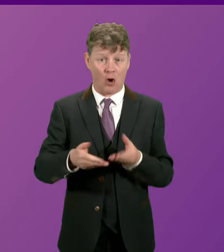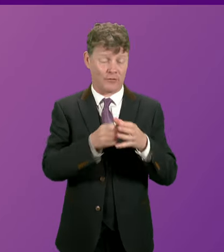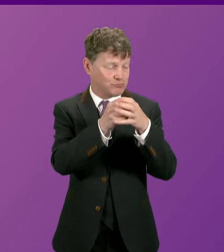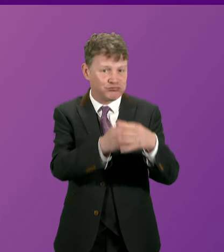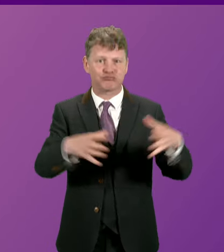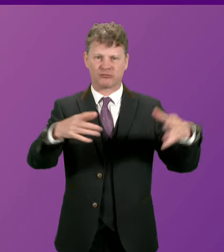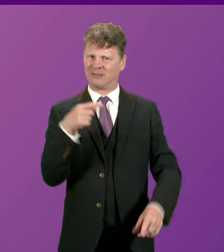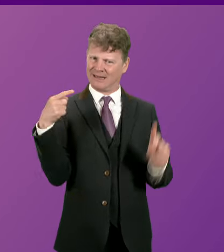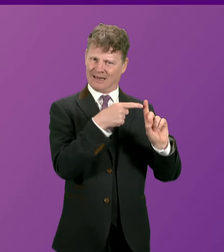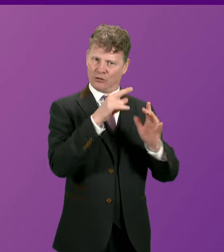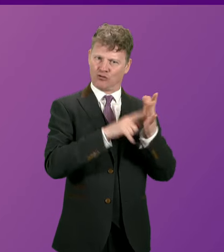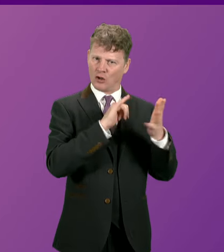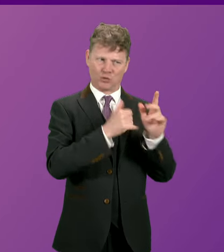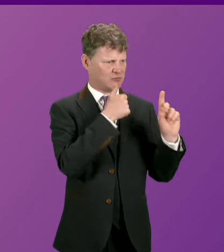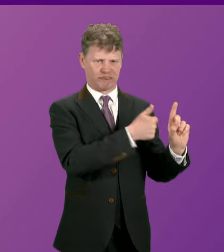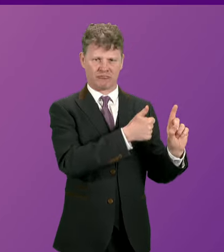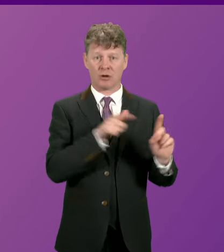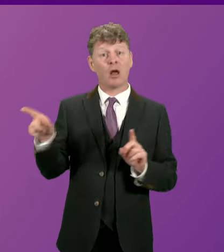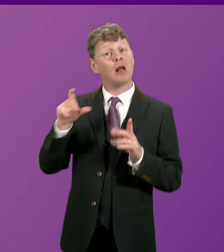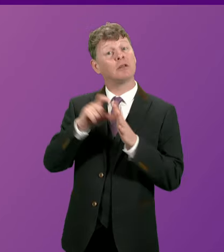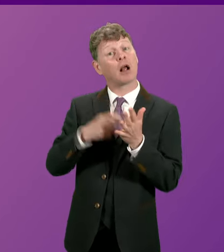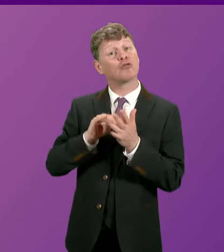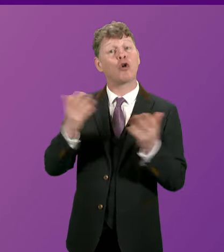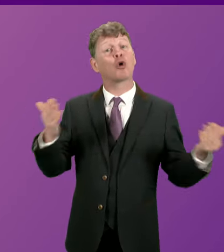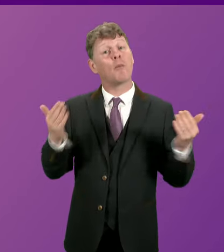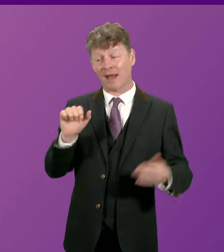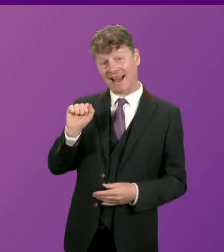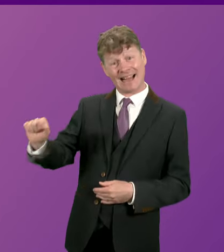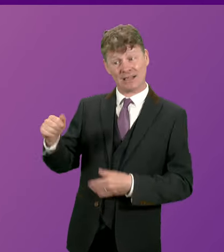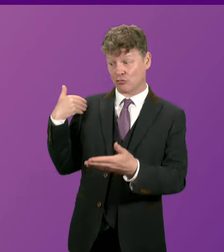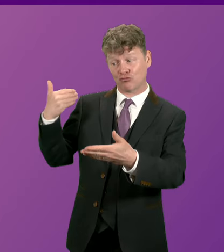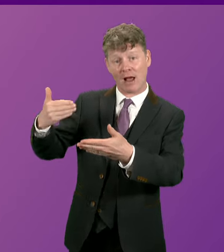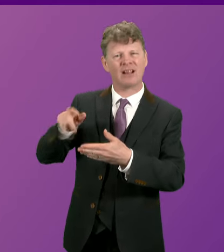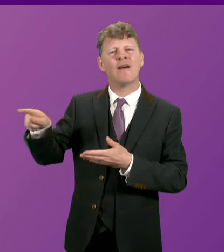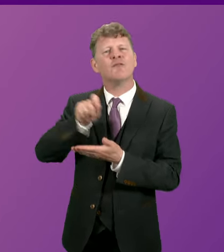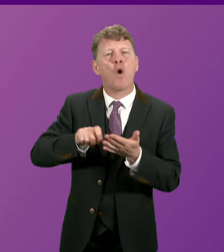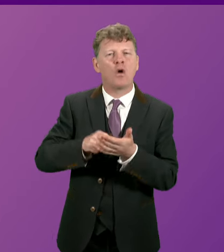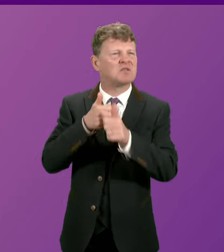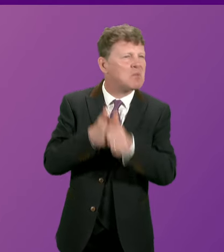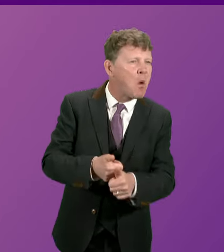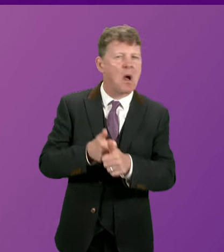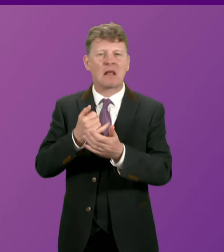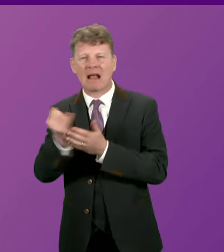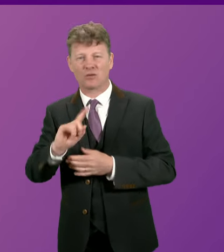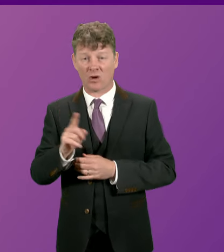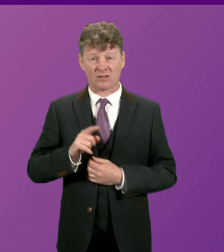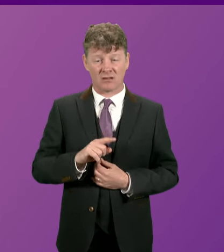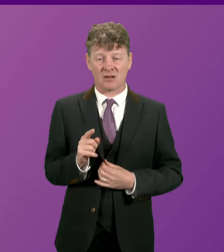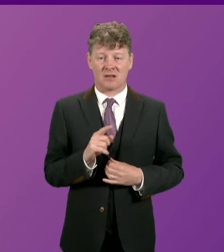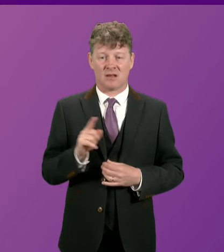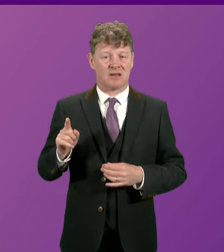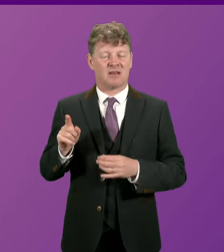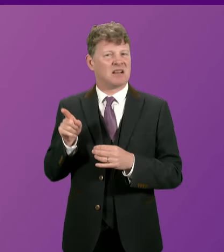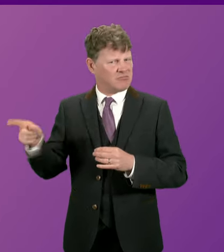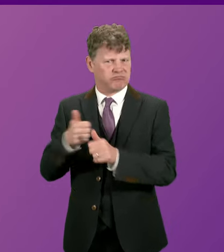Well, let's look at Douglas Ross' record. Douglas Ross' voting record is there on, for example, websites like The Work For You who